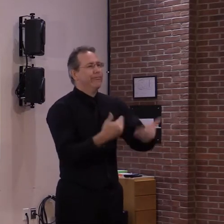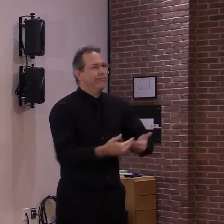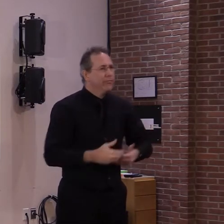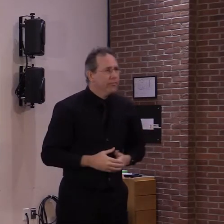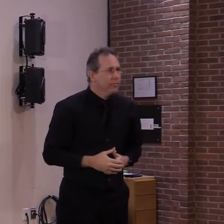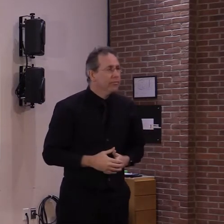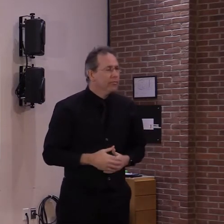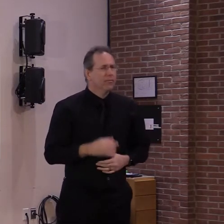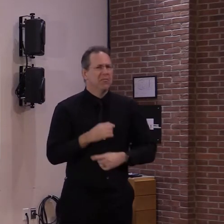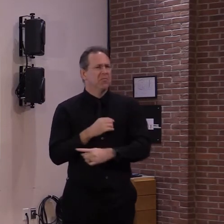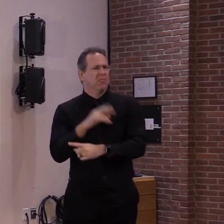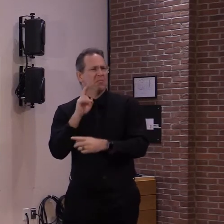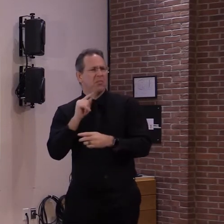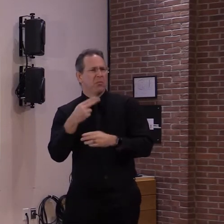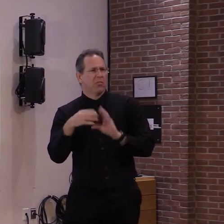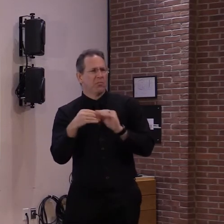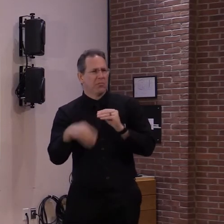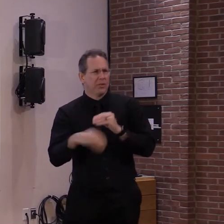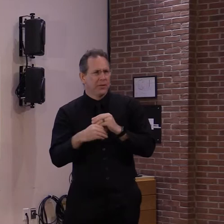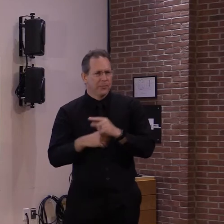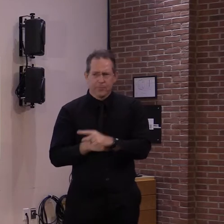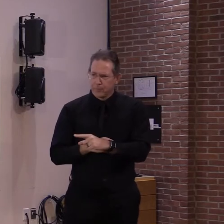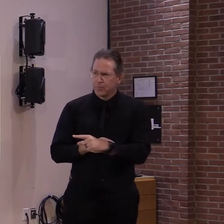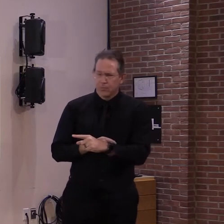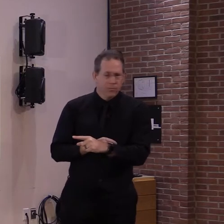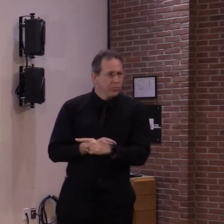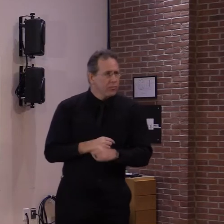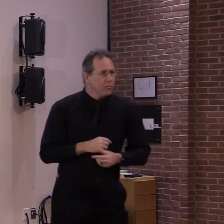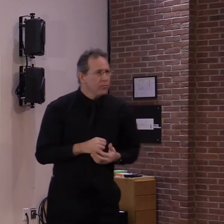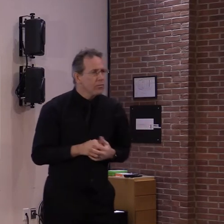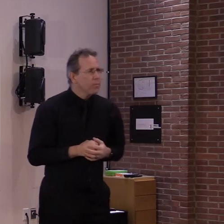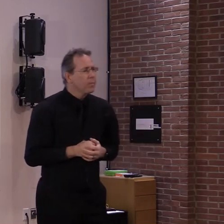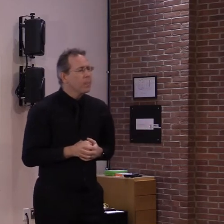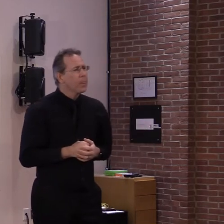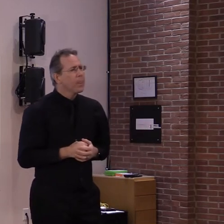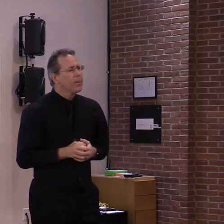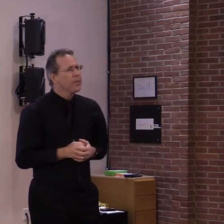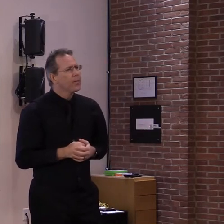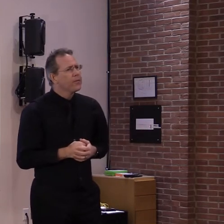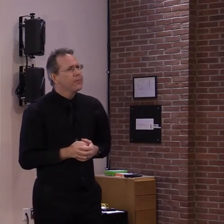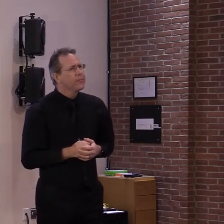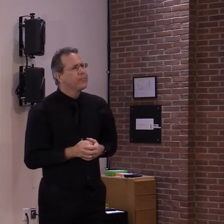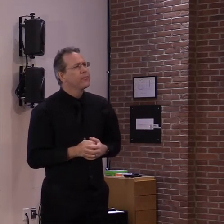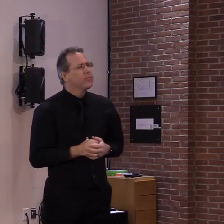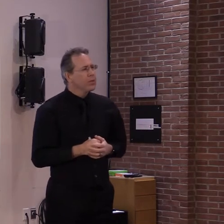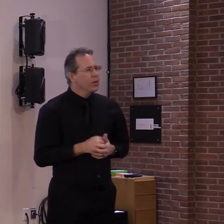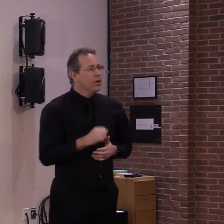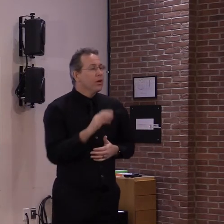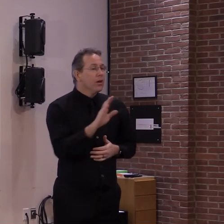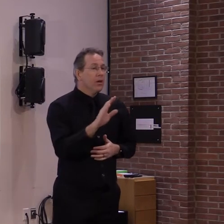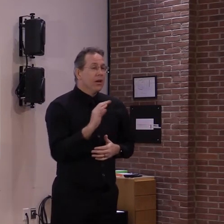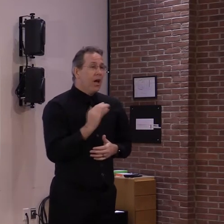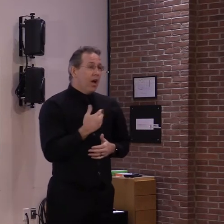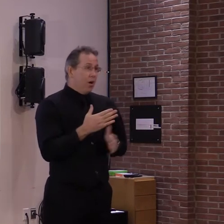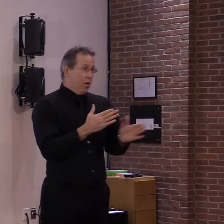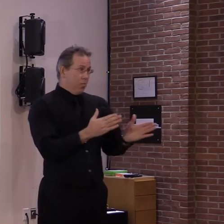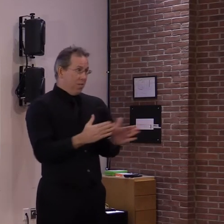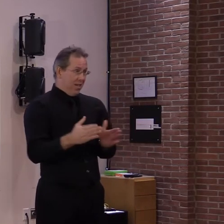Stuart, Mike Smith here. Stuart, Mike Smith here. just wanted to – we've based this plan on our current allocation.